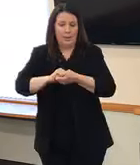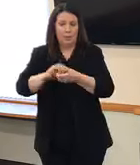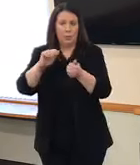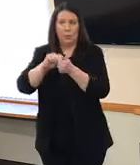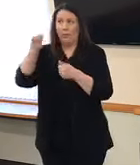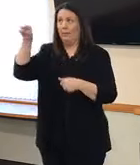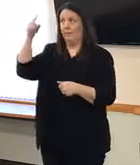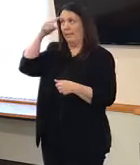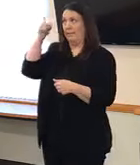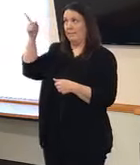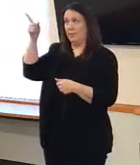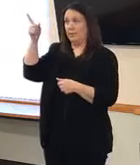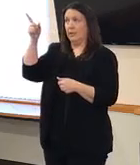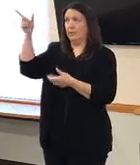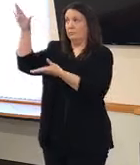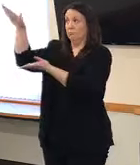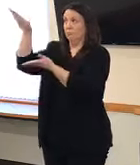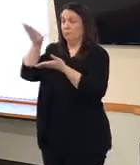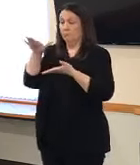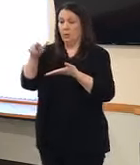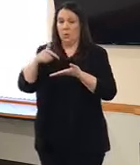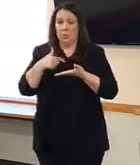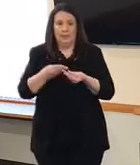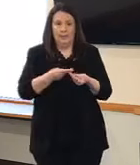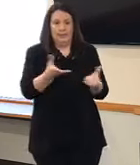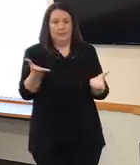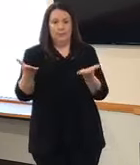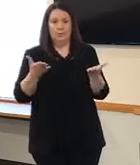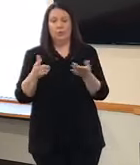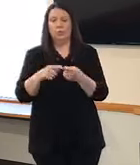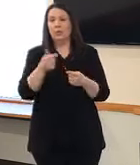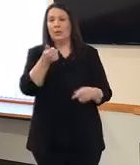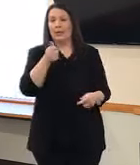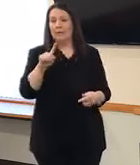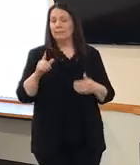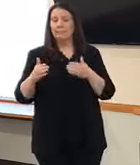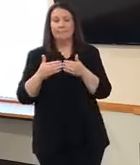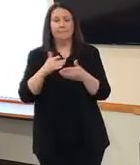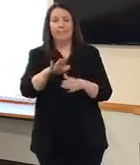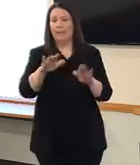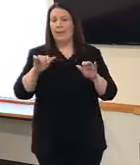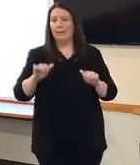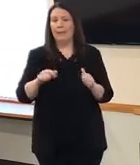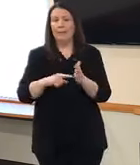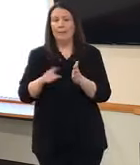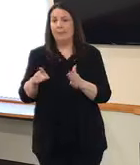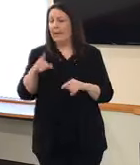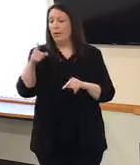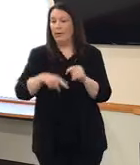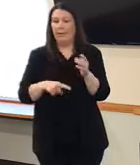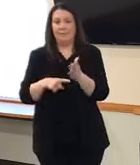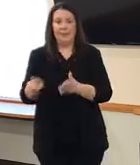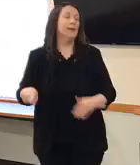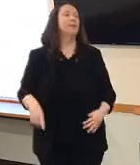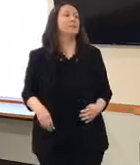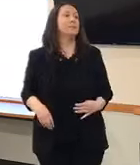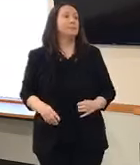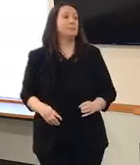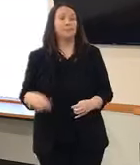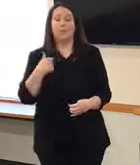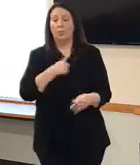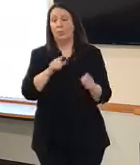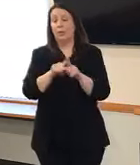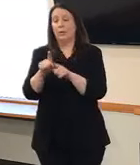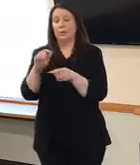to be able to provide services to everyone regardless of their ability to pay. We also